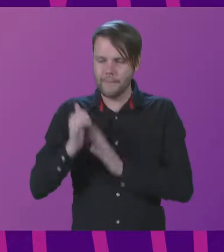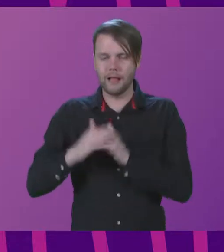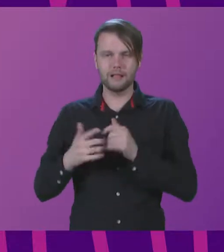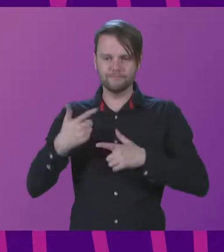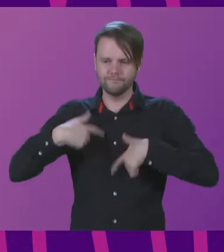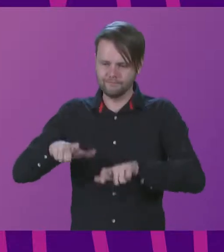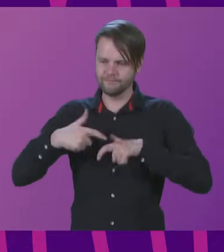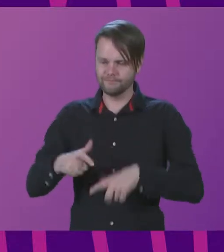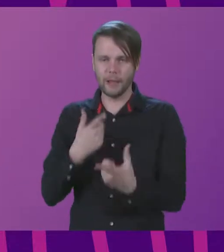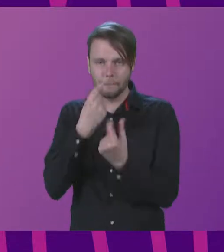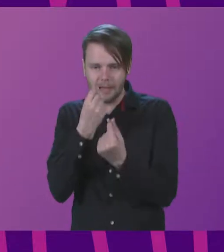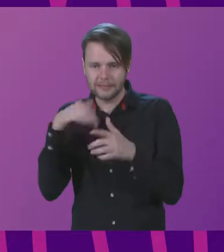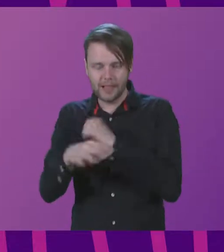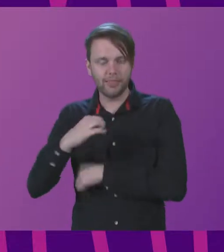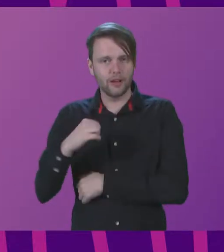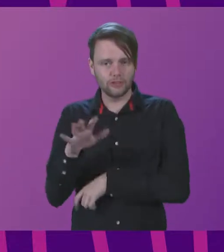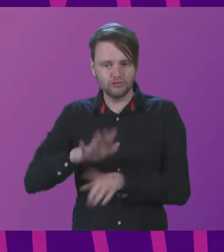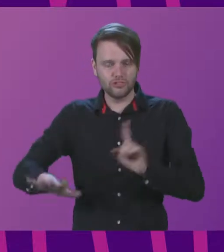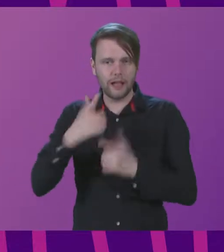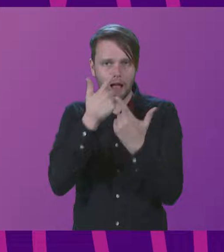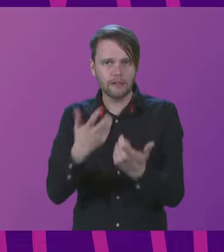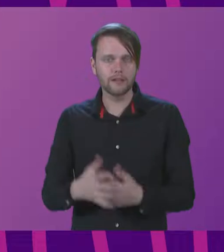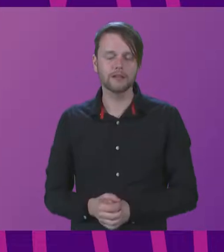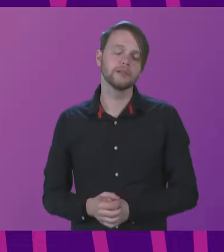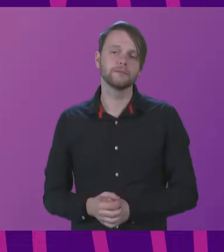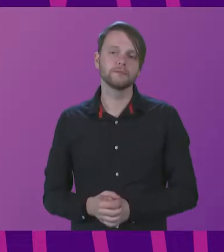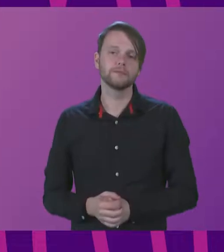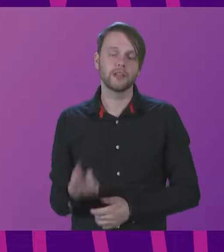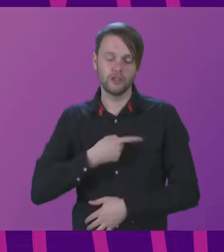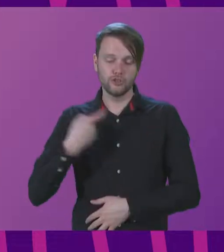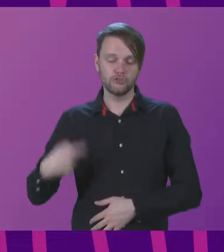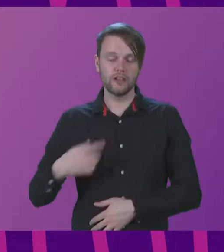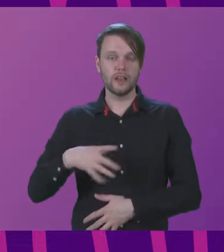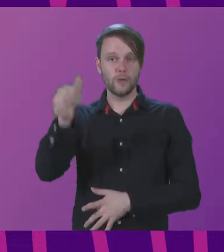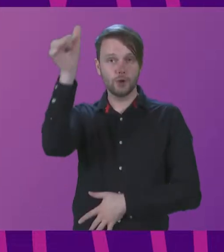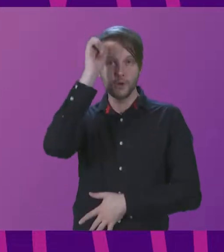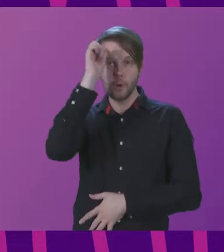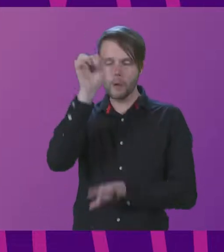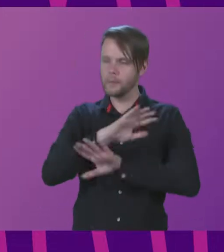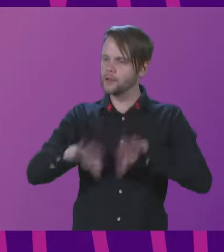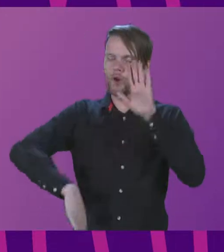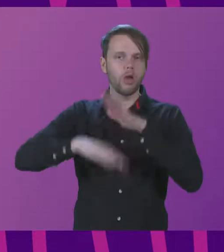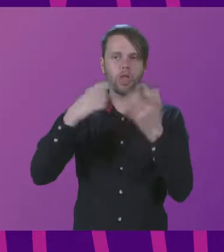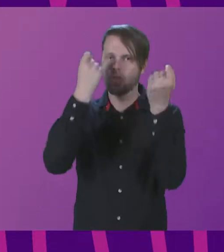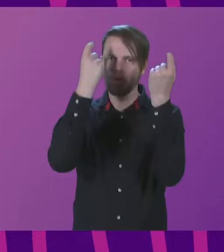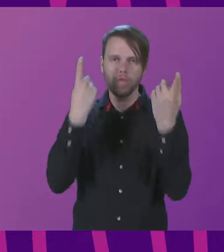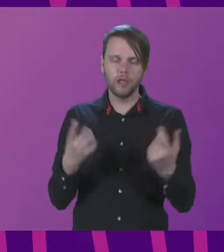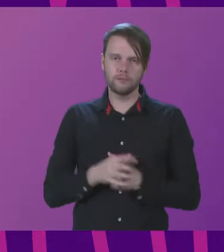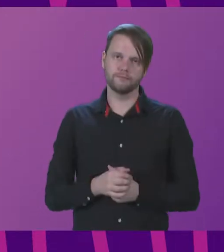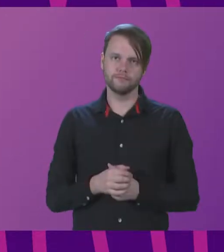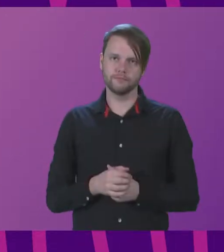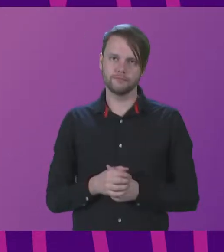capacity within the country? Ukraine is now known but not yet understood. As